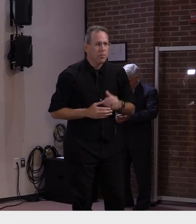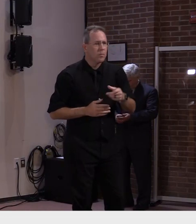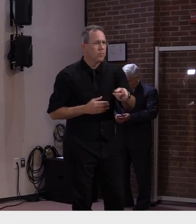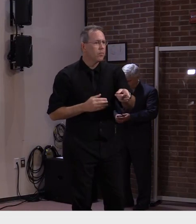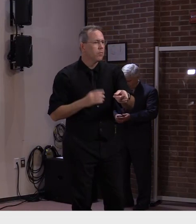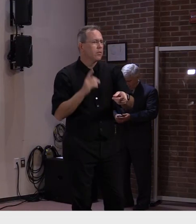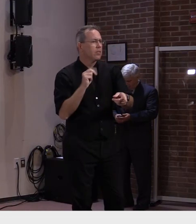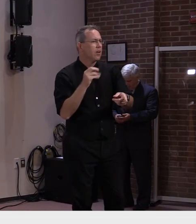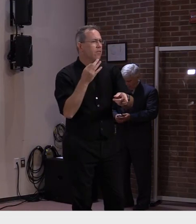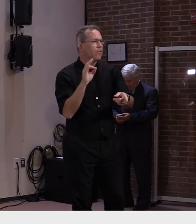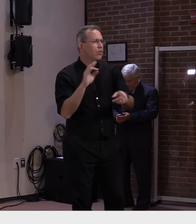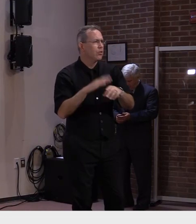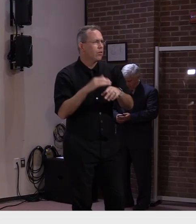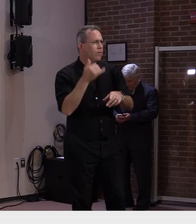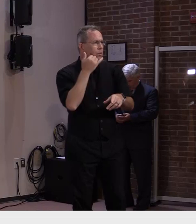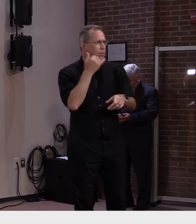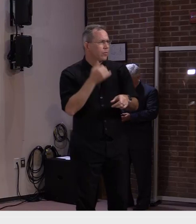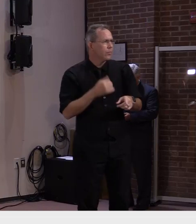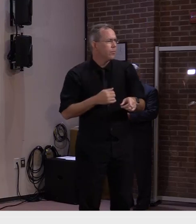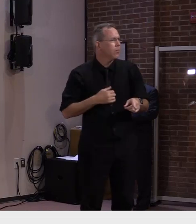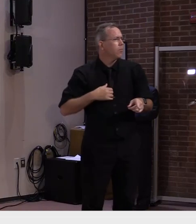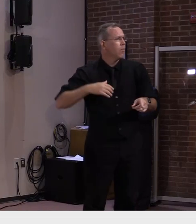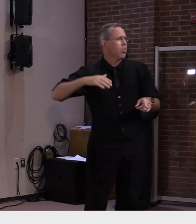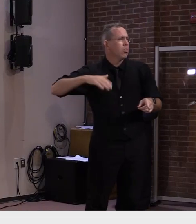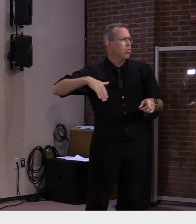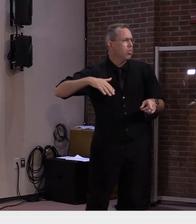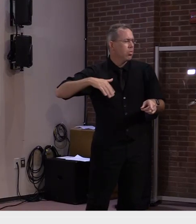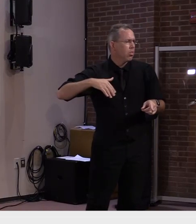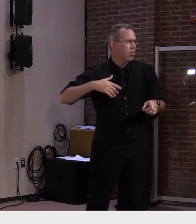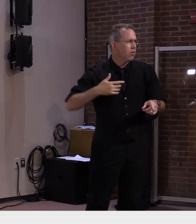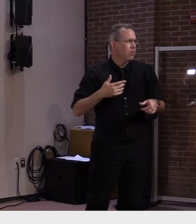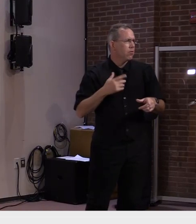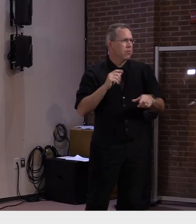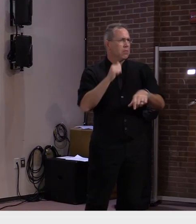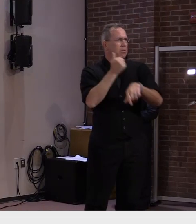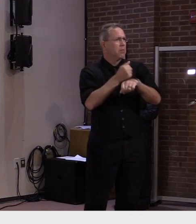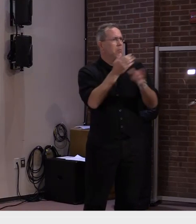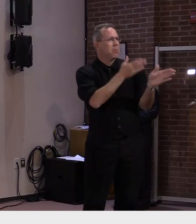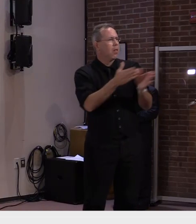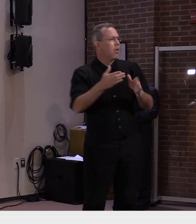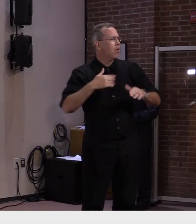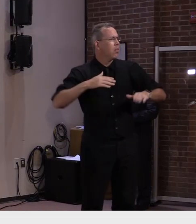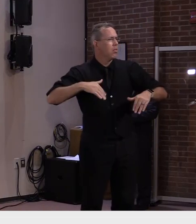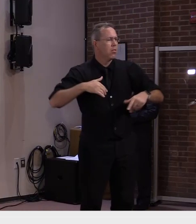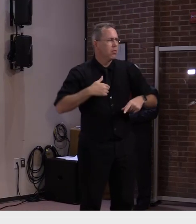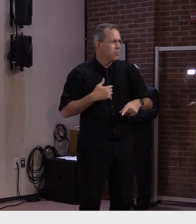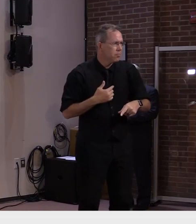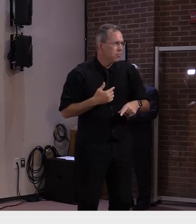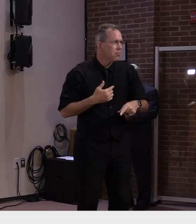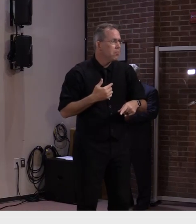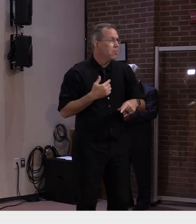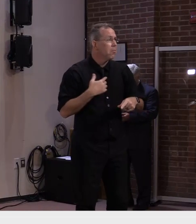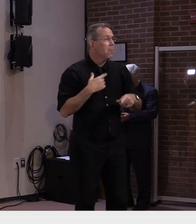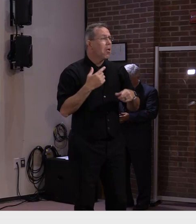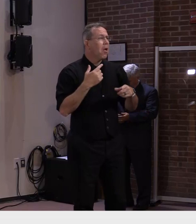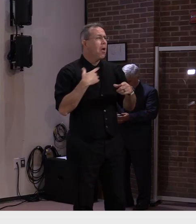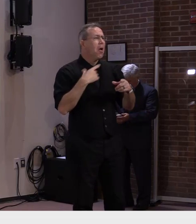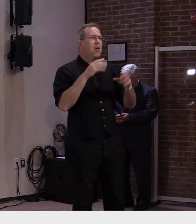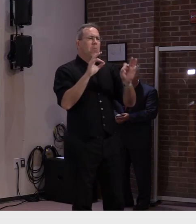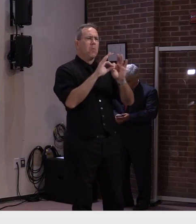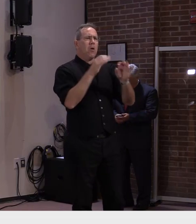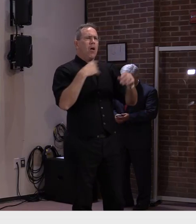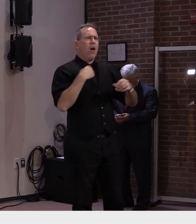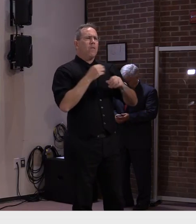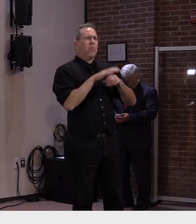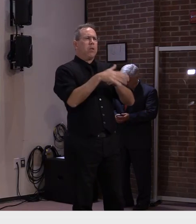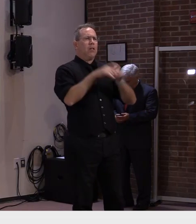Not yet, but we are, you know, again, working really hard to make the testing widely available, and we're seeing a strong response from